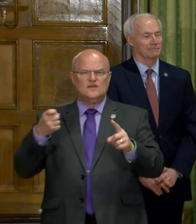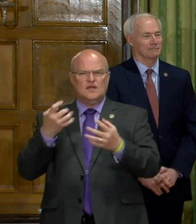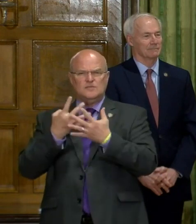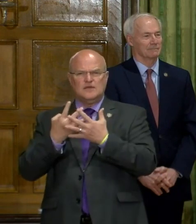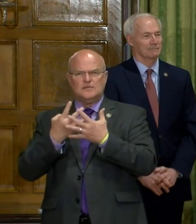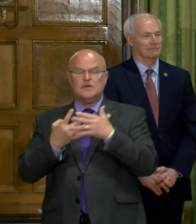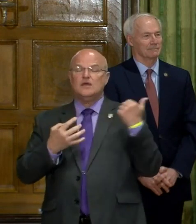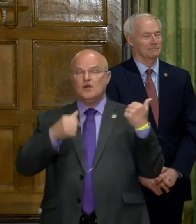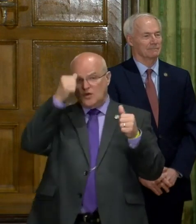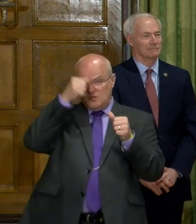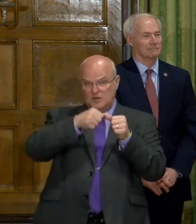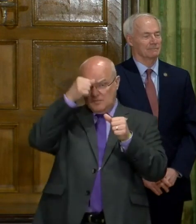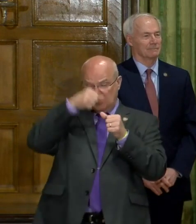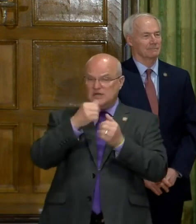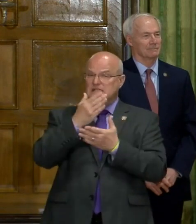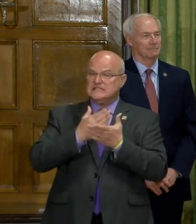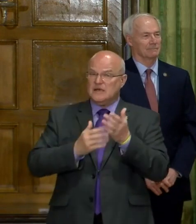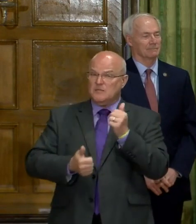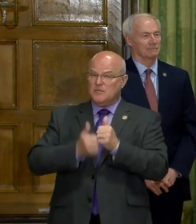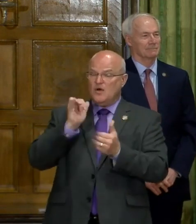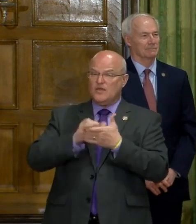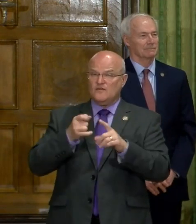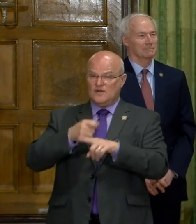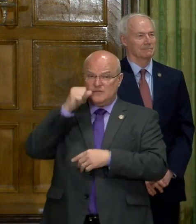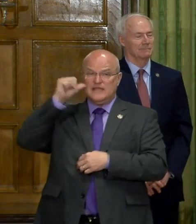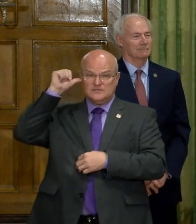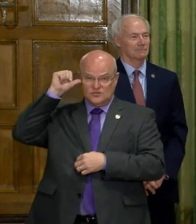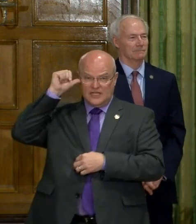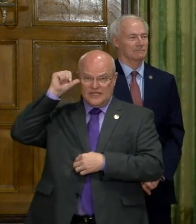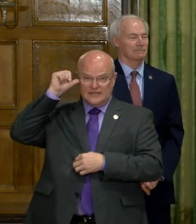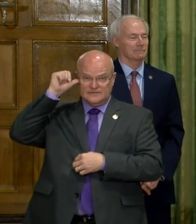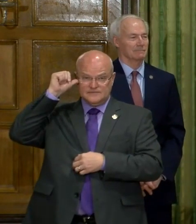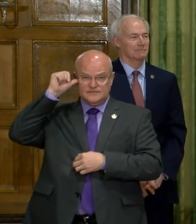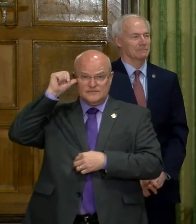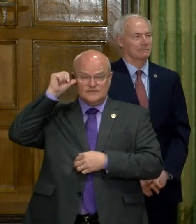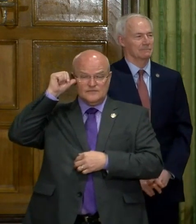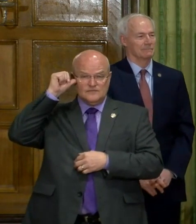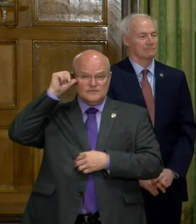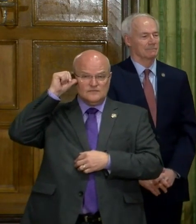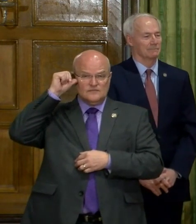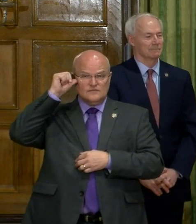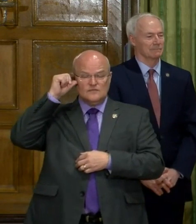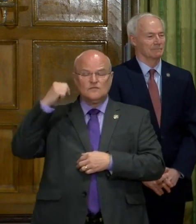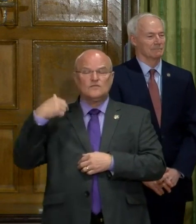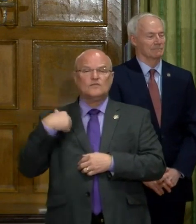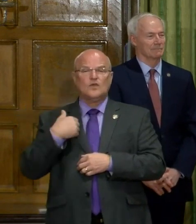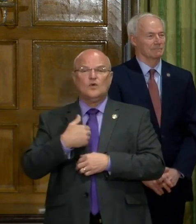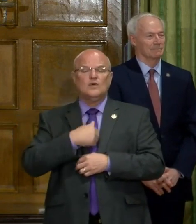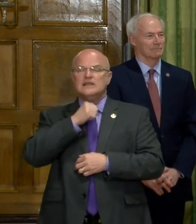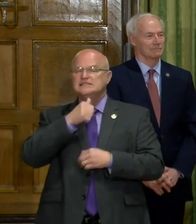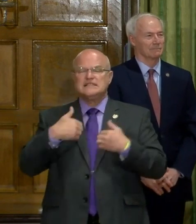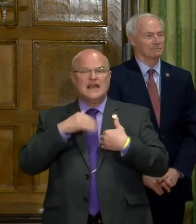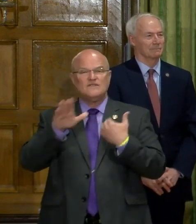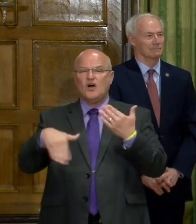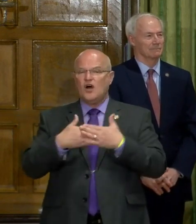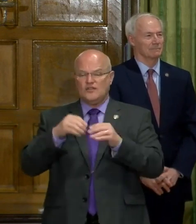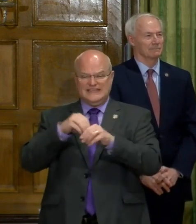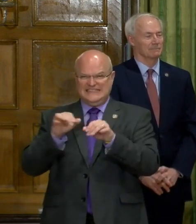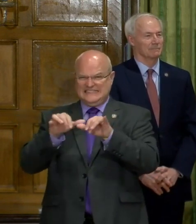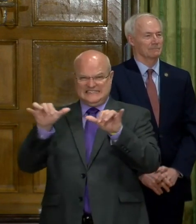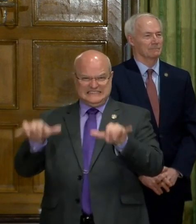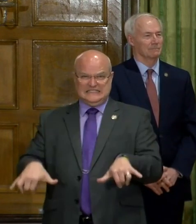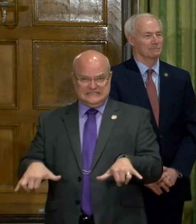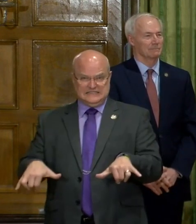Cummins. Now, remember some of those were, most of those were from yesterday. The, we, we, we didn't have all those in the